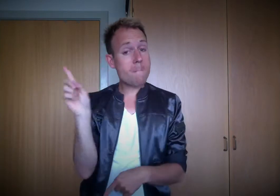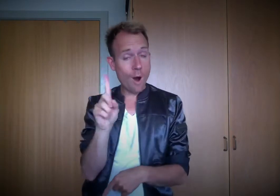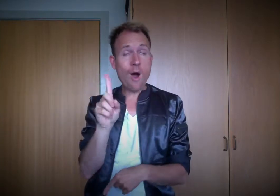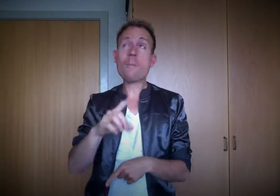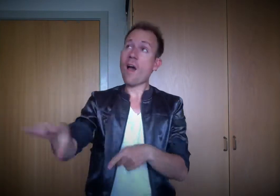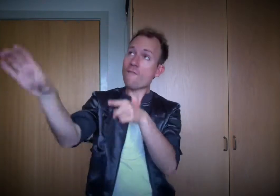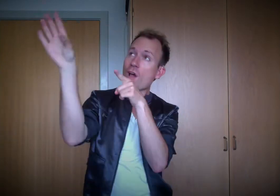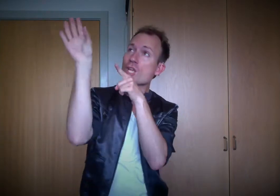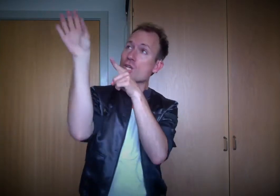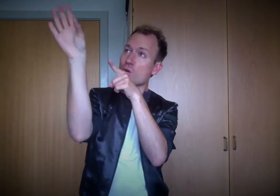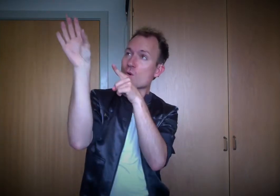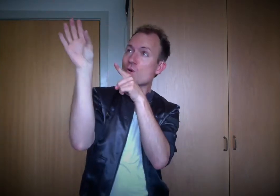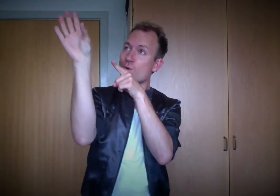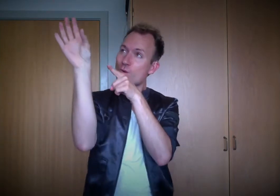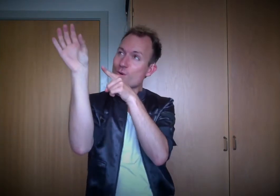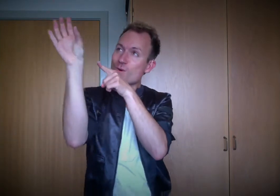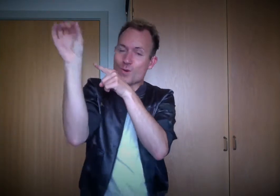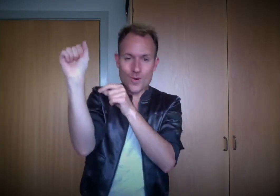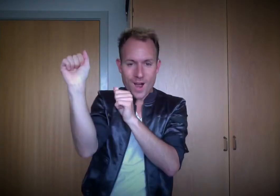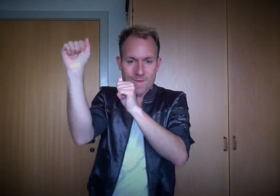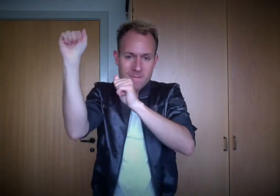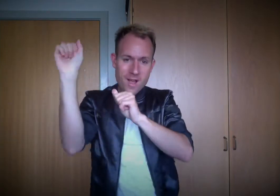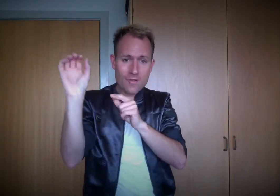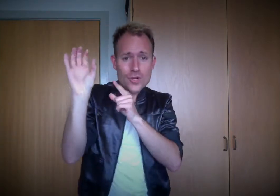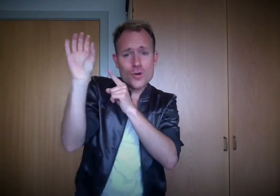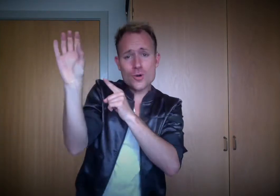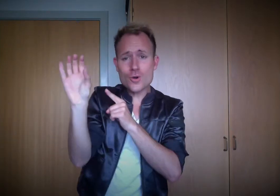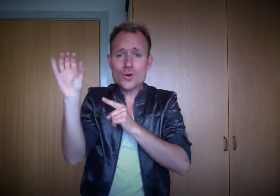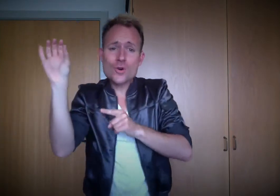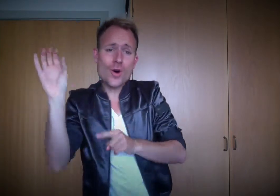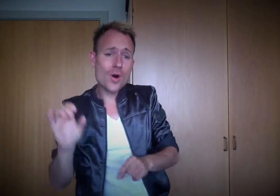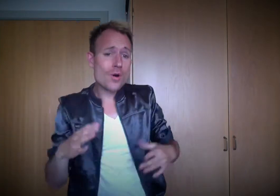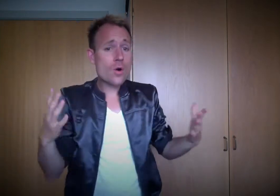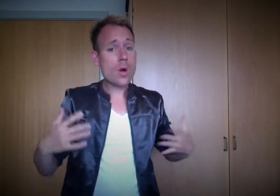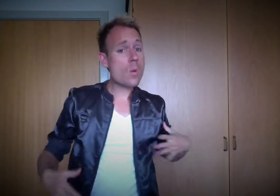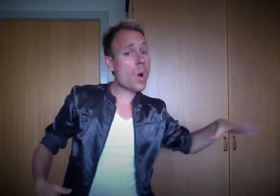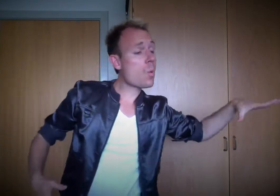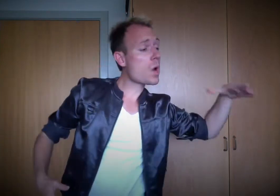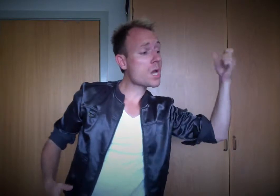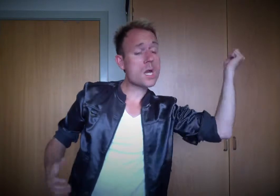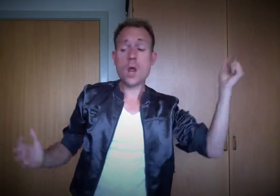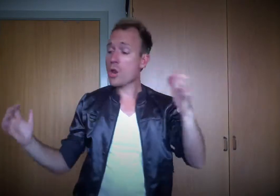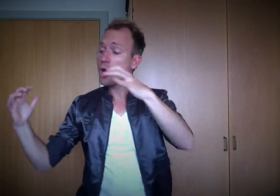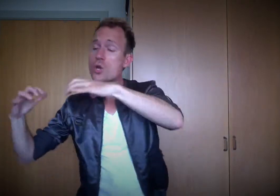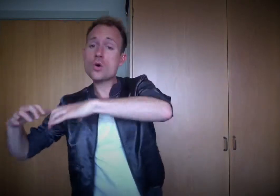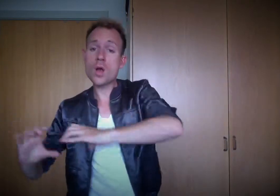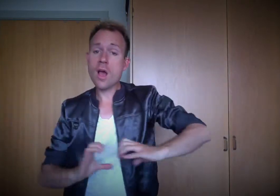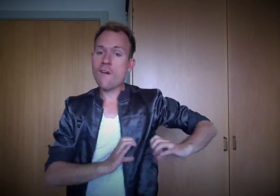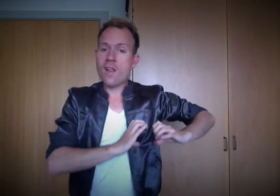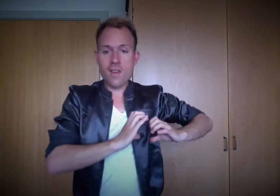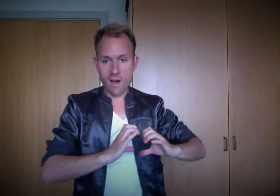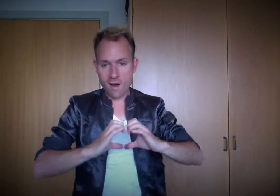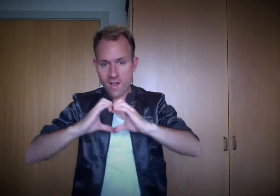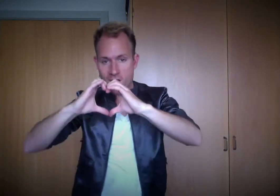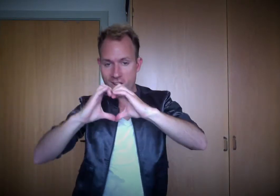moment of truth This is our moment of truth Either we win or we lose this love